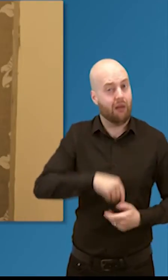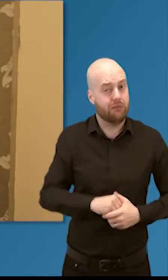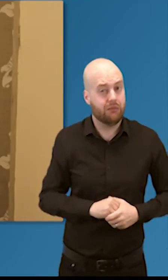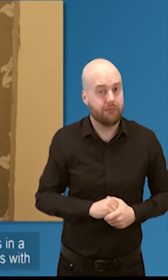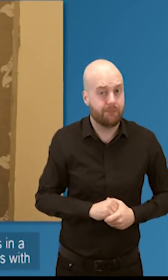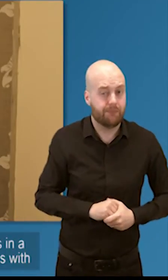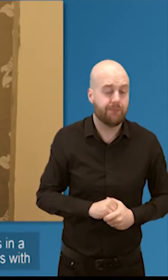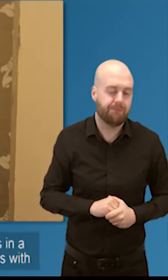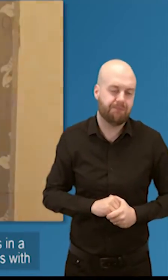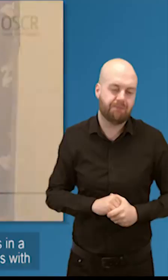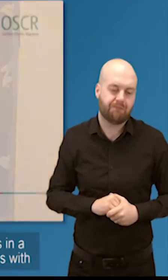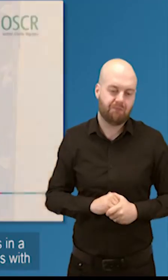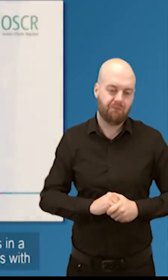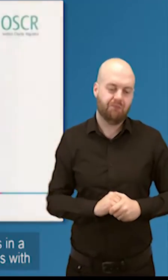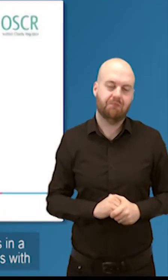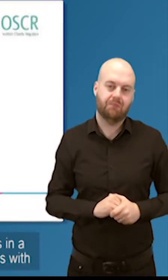So who do we regulate?